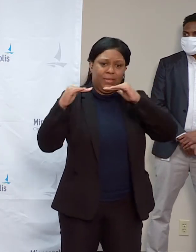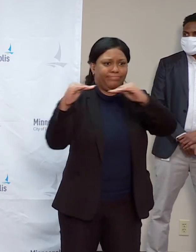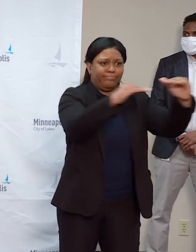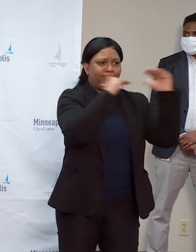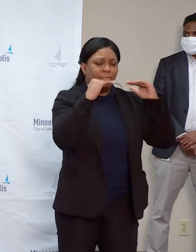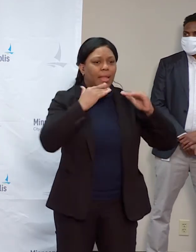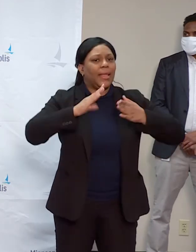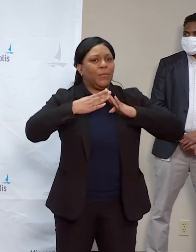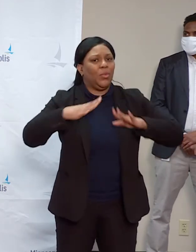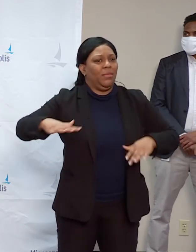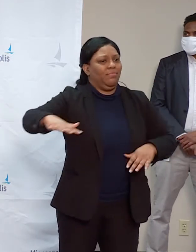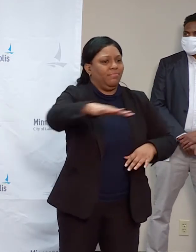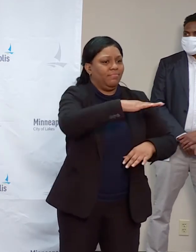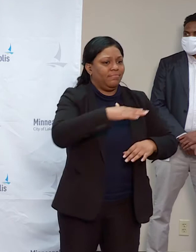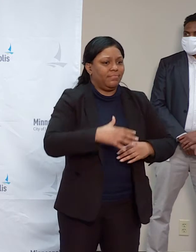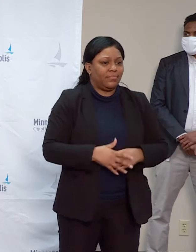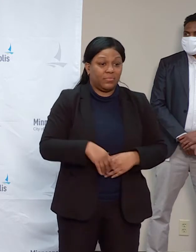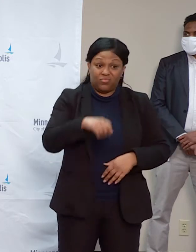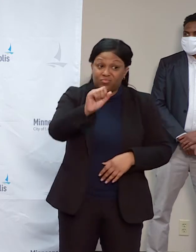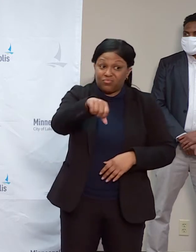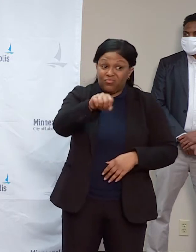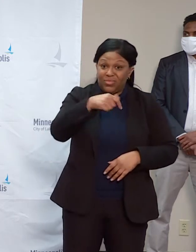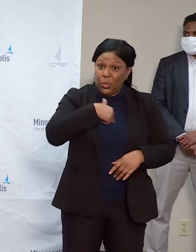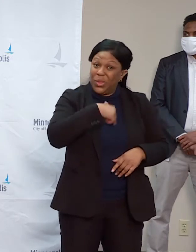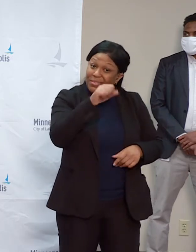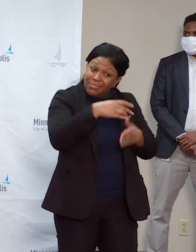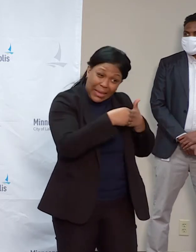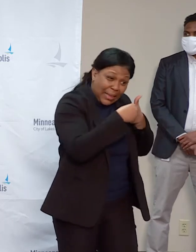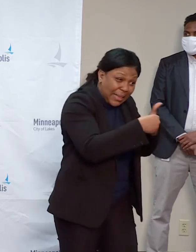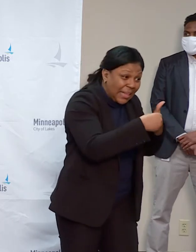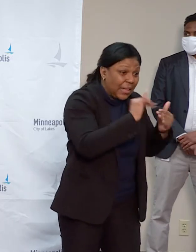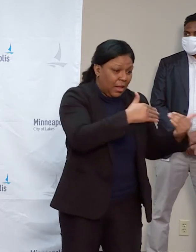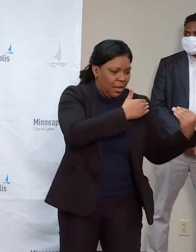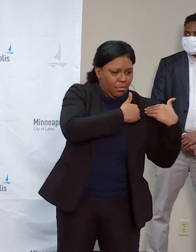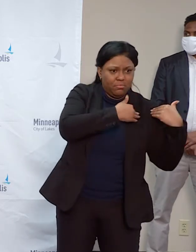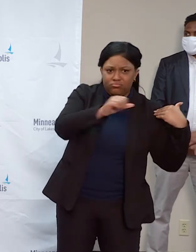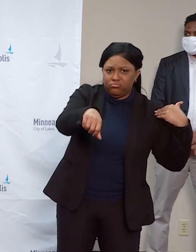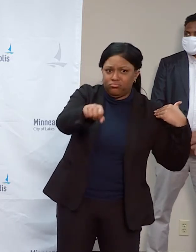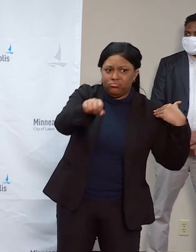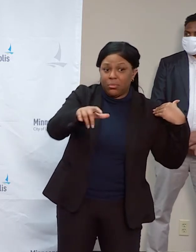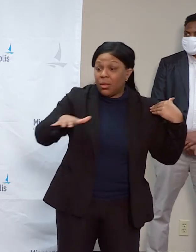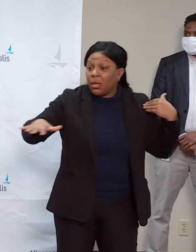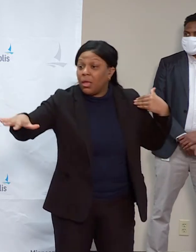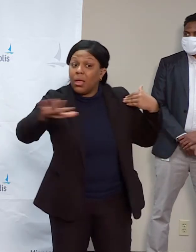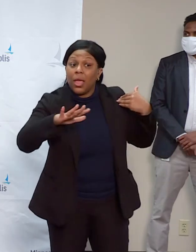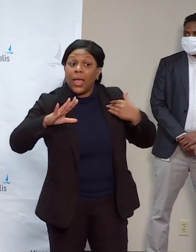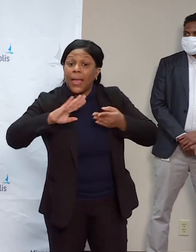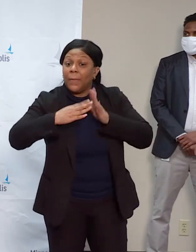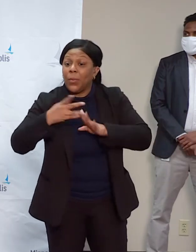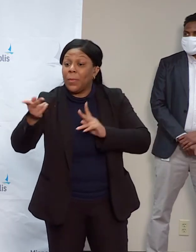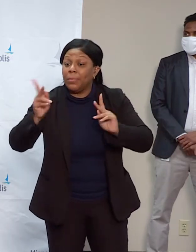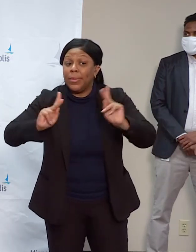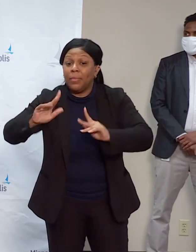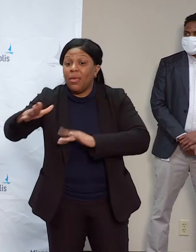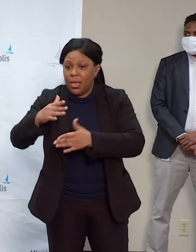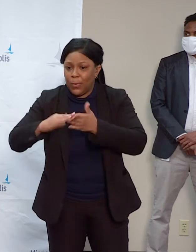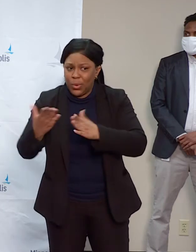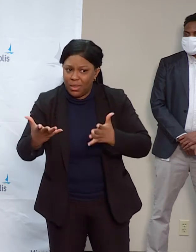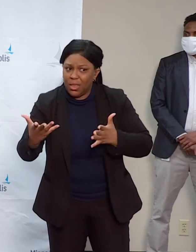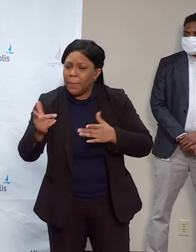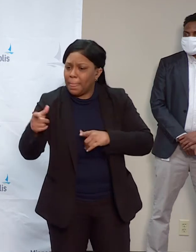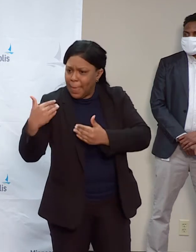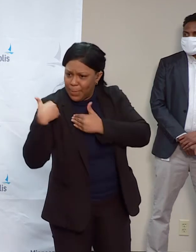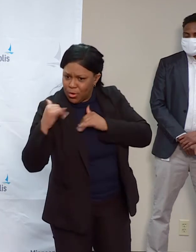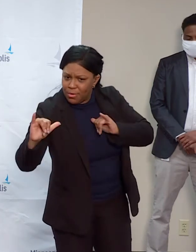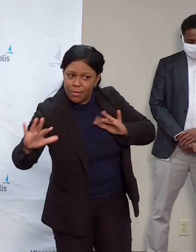leaders, it's on community, it's on our city staff and our workers to stay focused on public safety